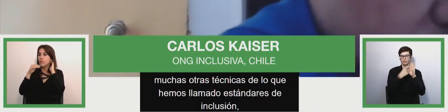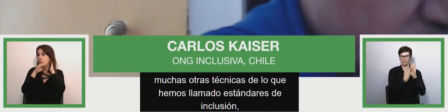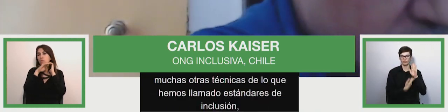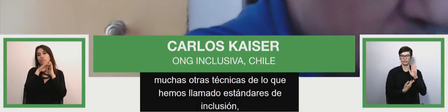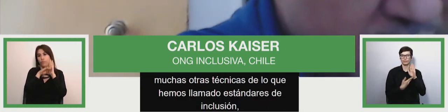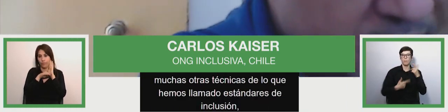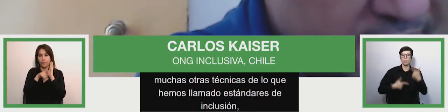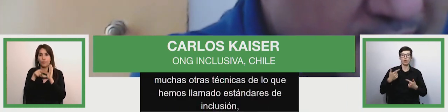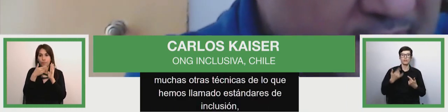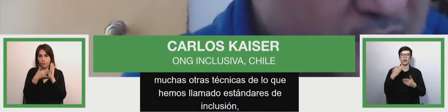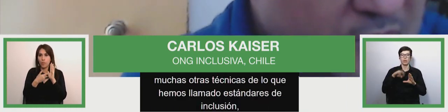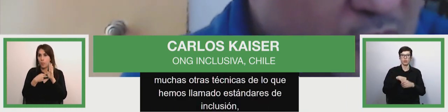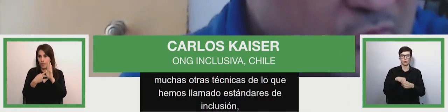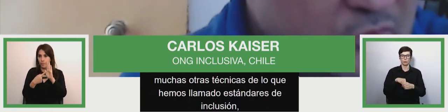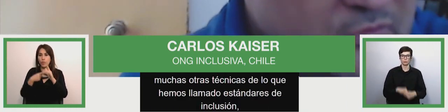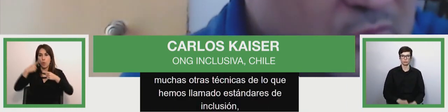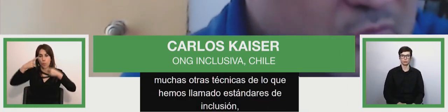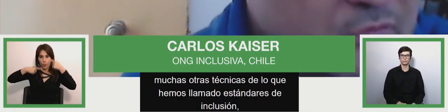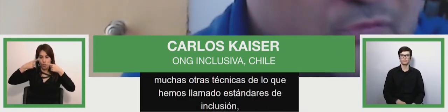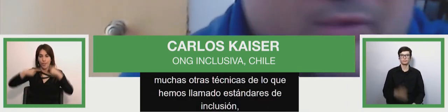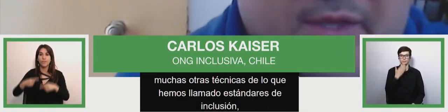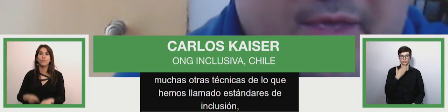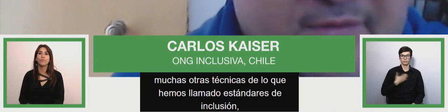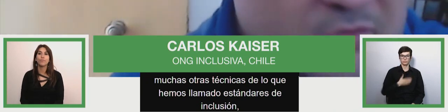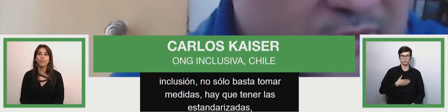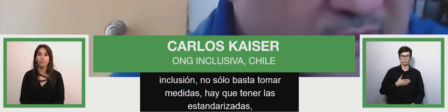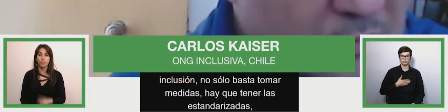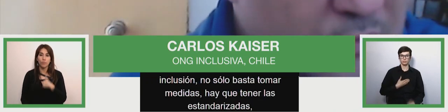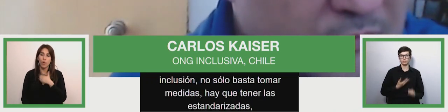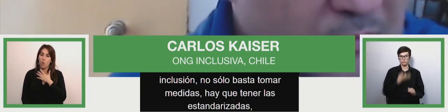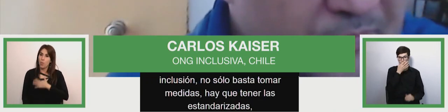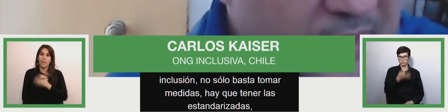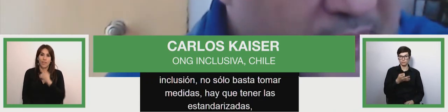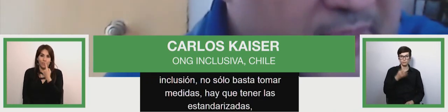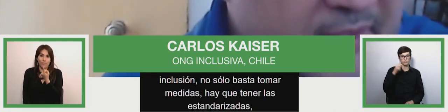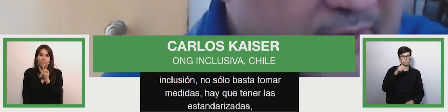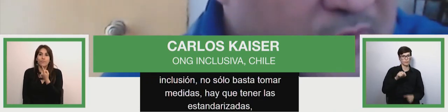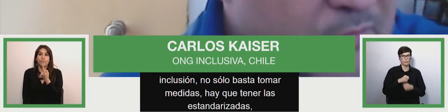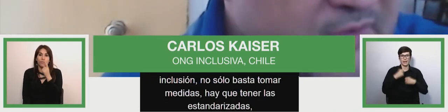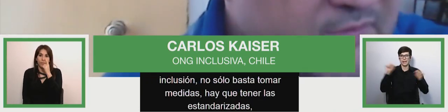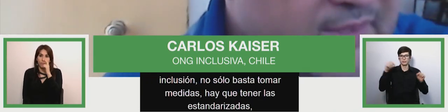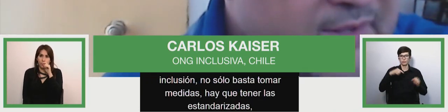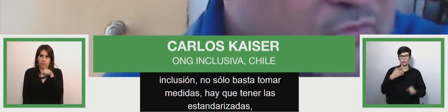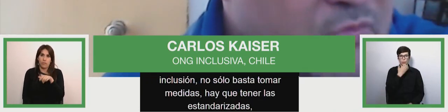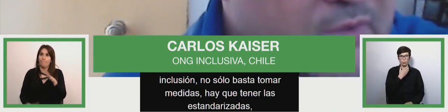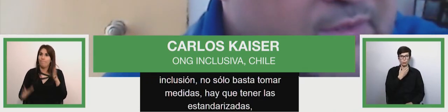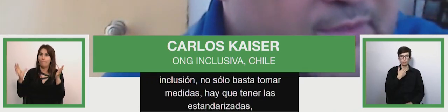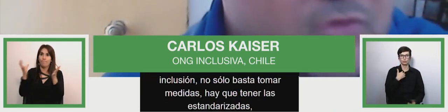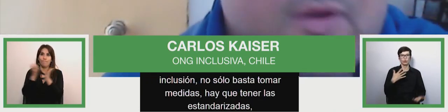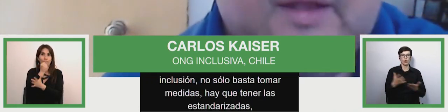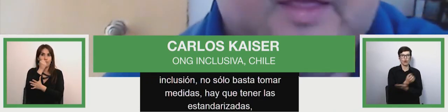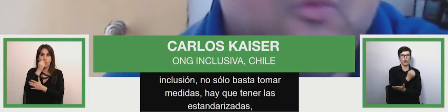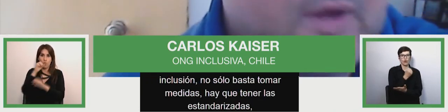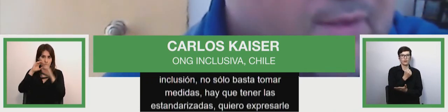by the people who hard of hearing and do not necessarily to have measures we have to standardize them